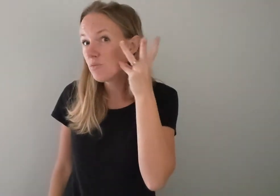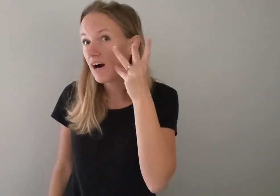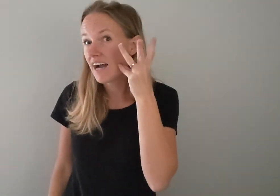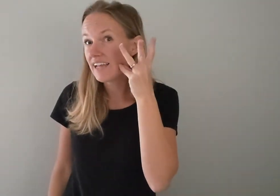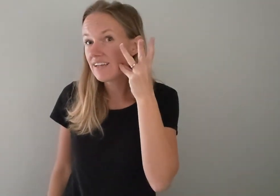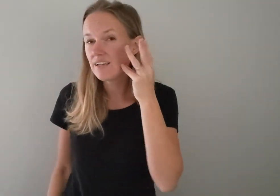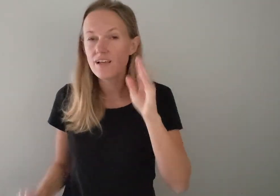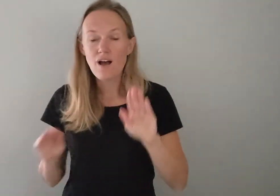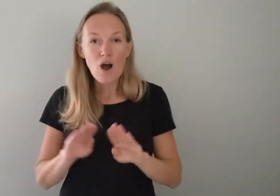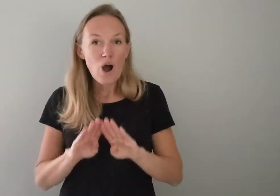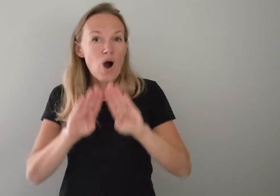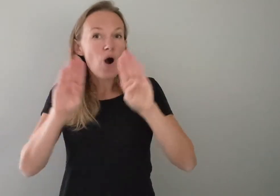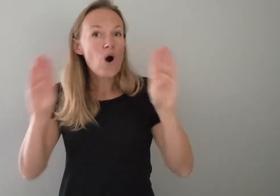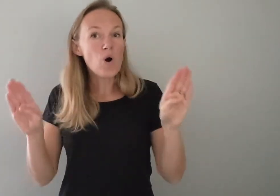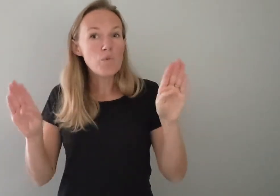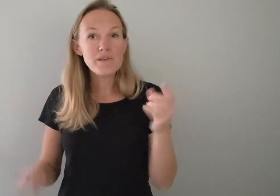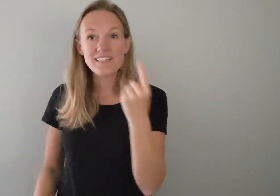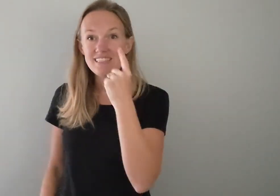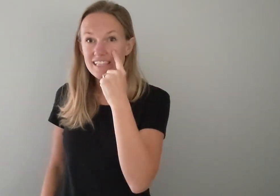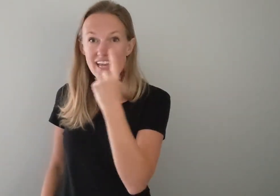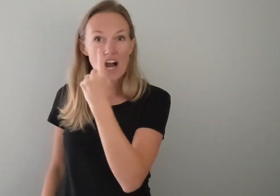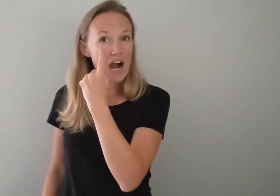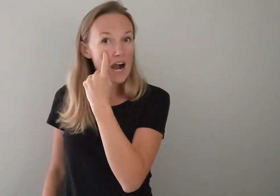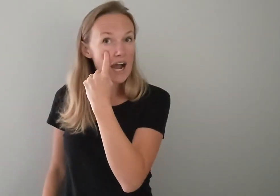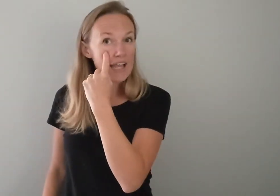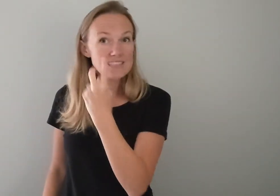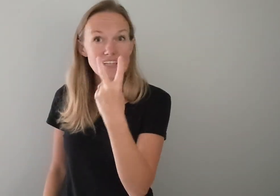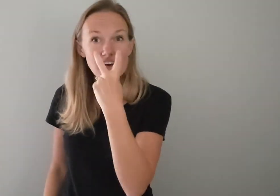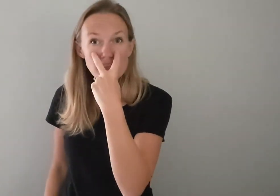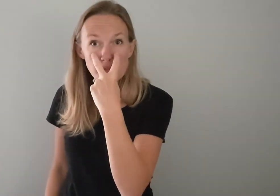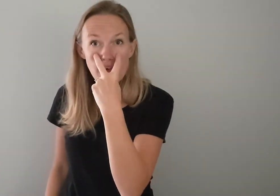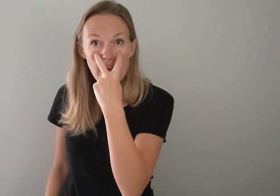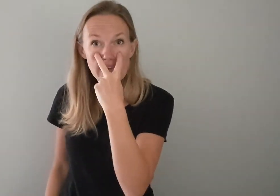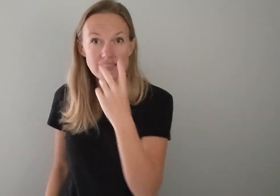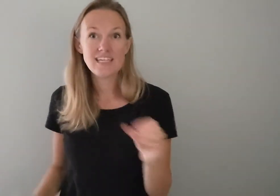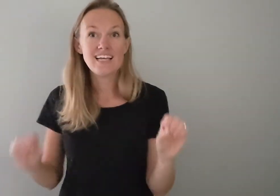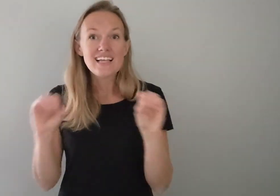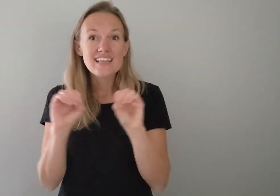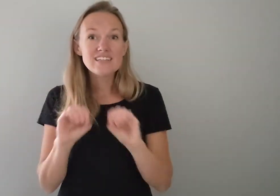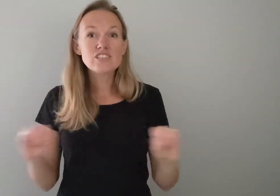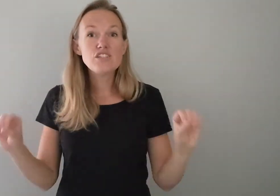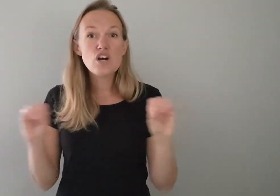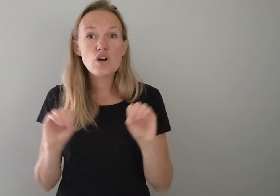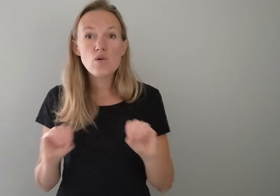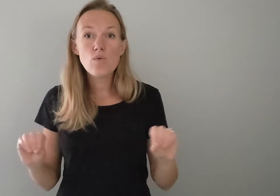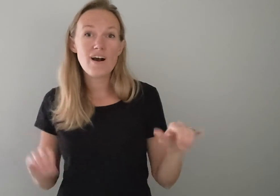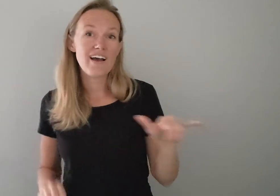wine opened the eyes of the blind there's no one